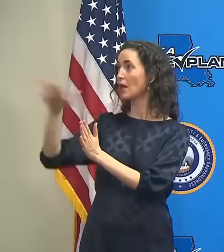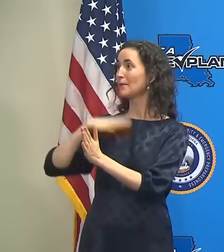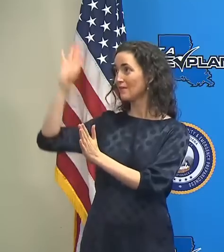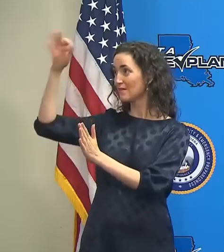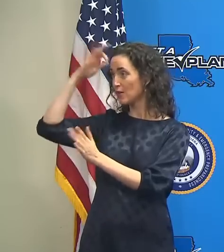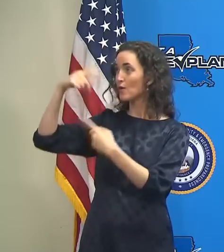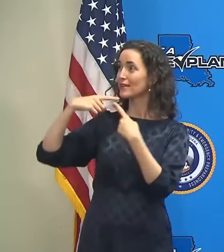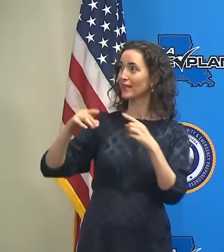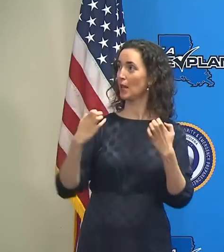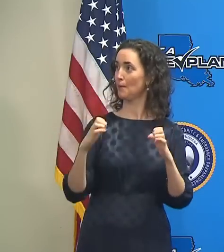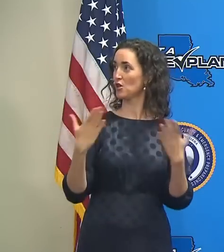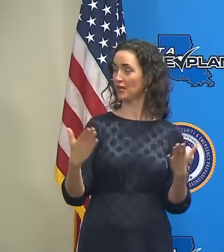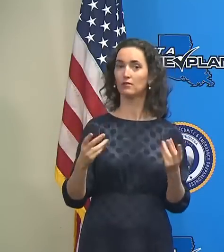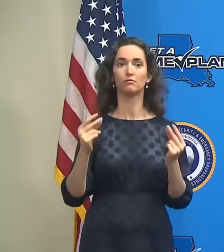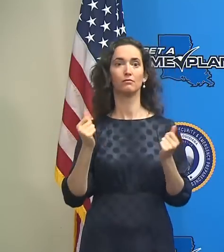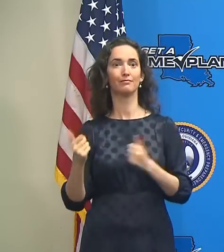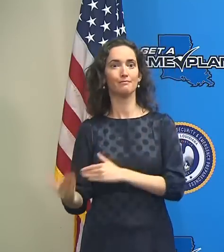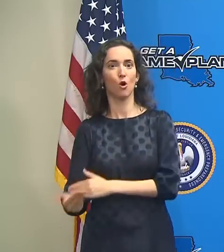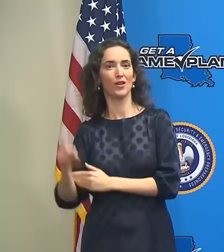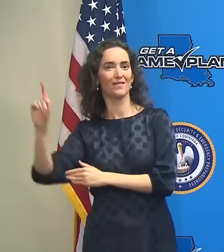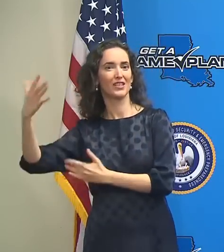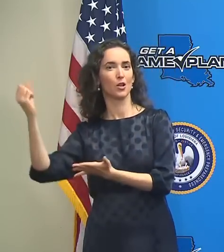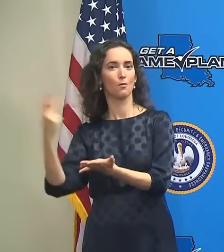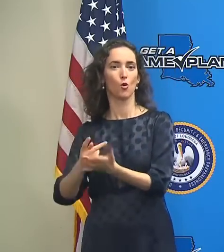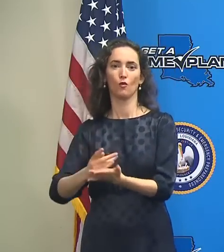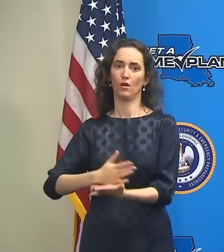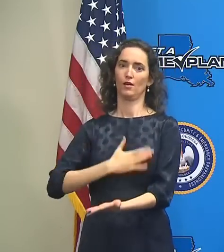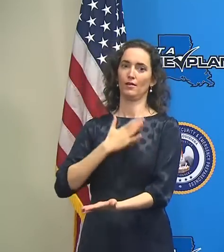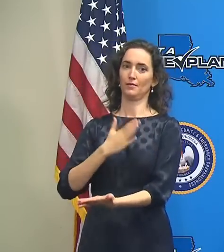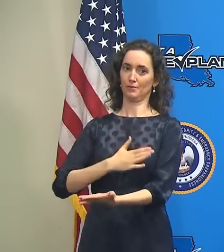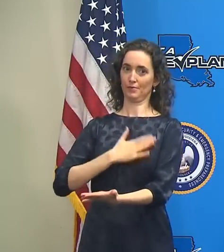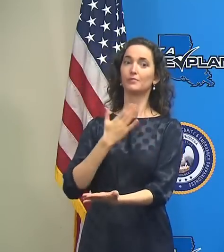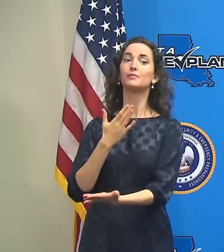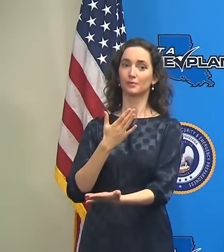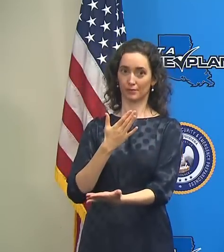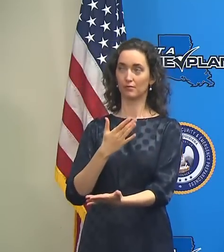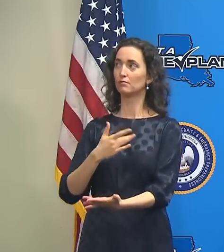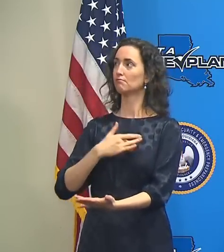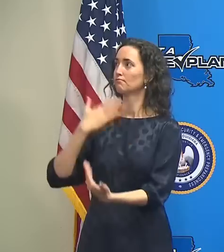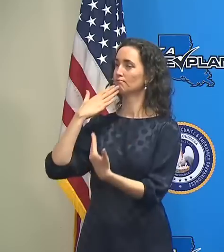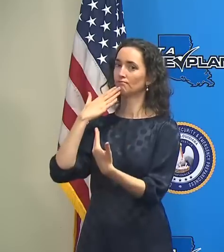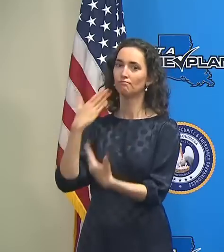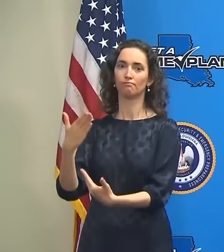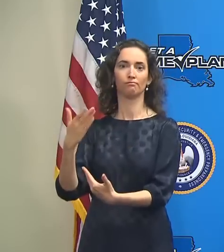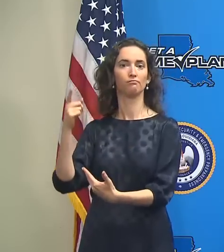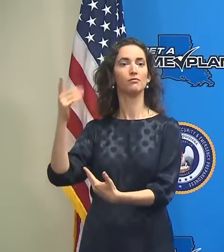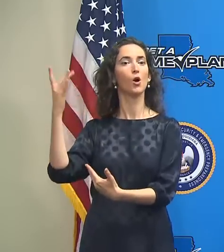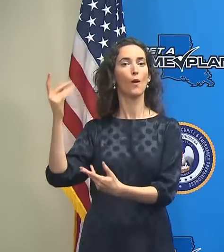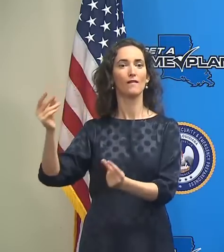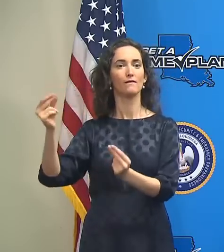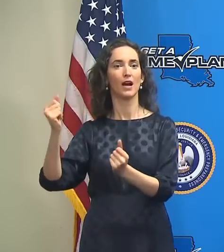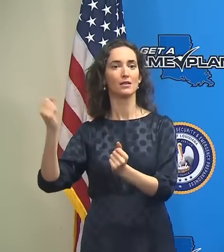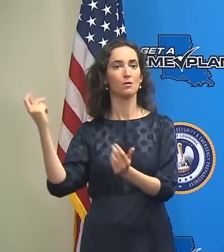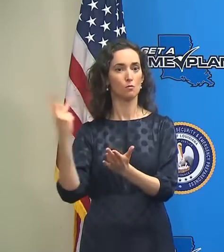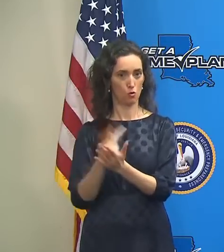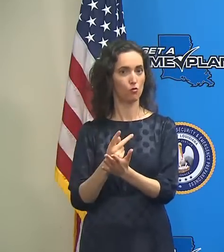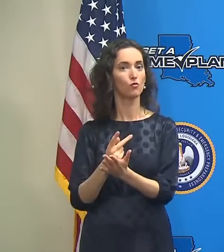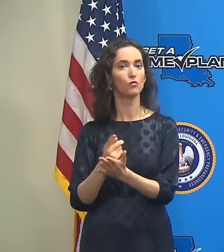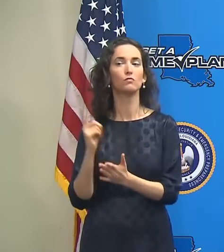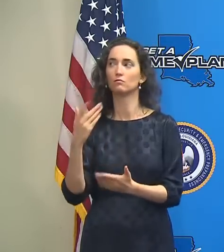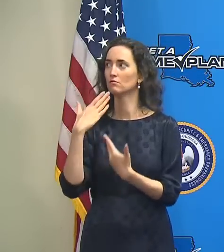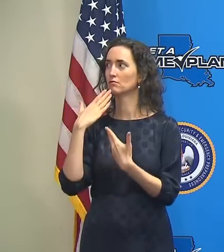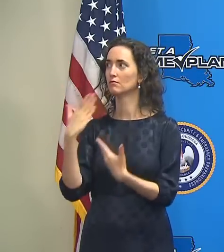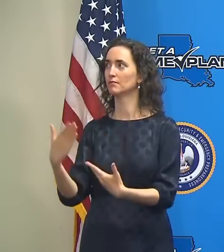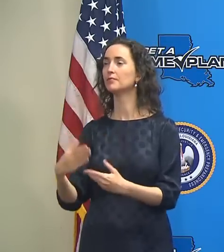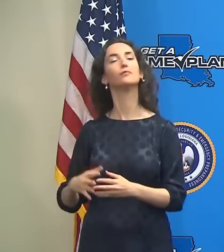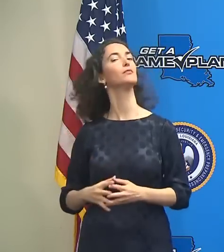to announce that he approved it earlier today, and we are very grateful for the fact that he approved it and he did so very quickly.